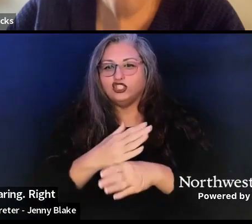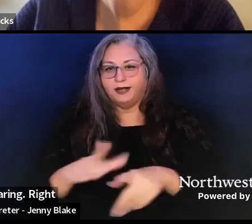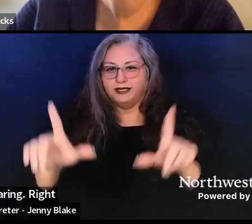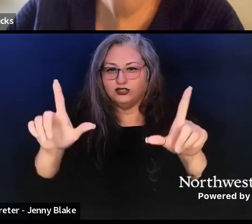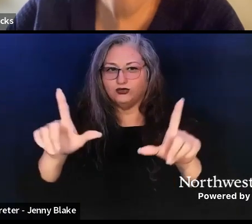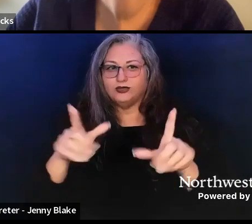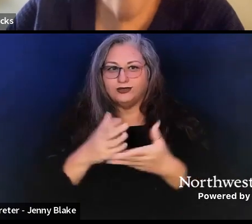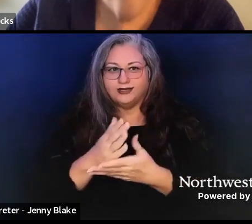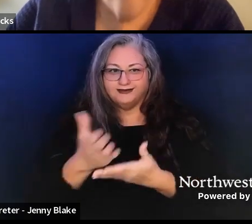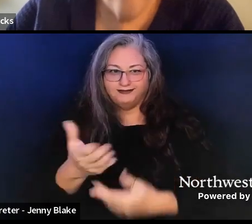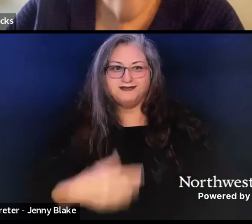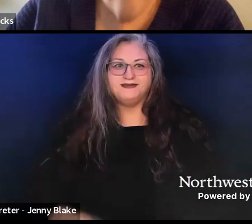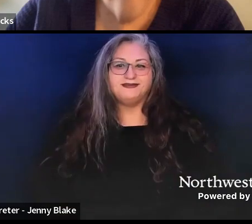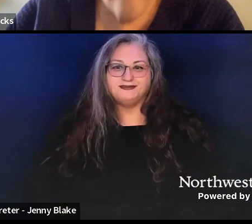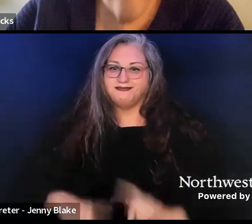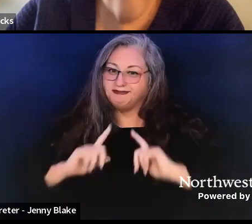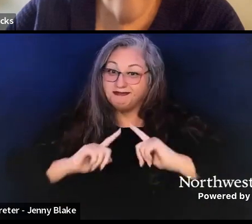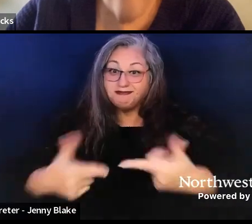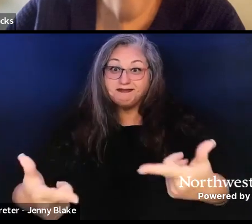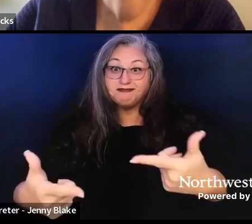Yes, and now the stage is all yours.